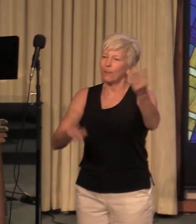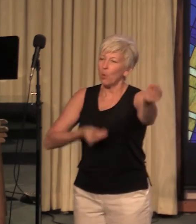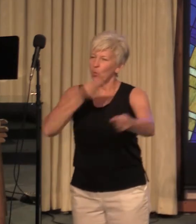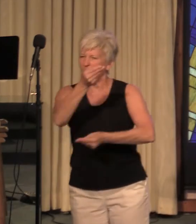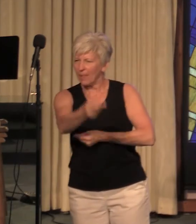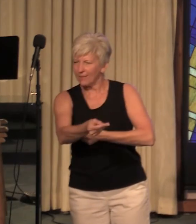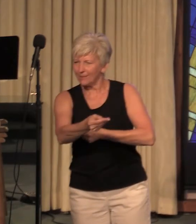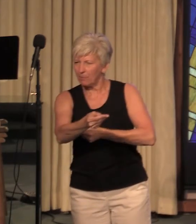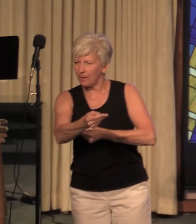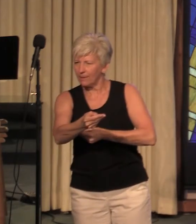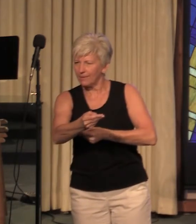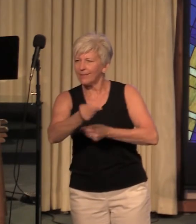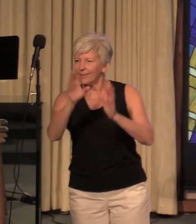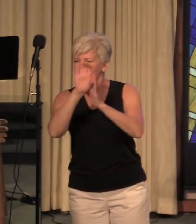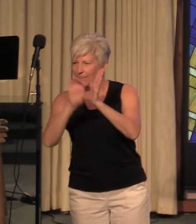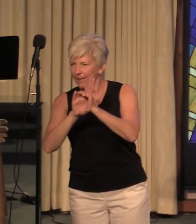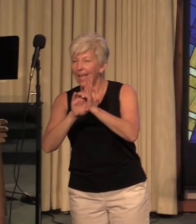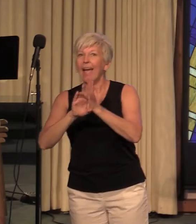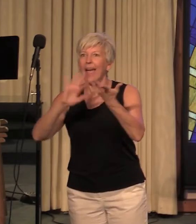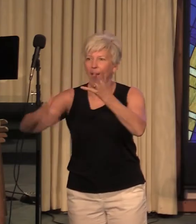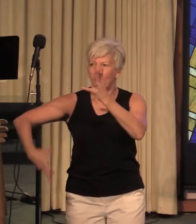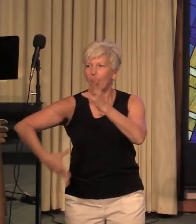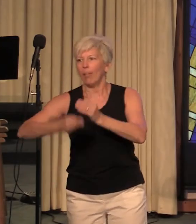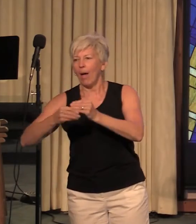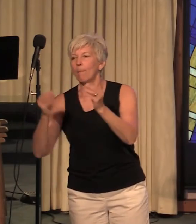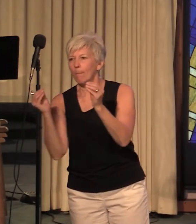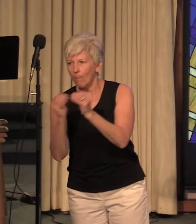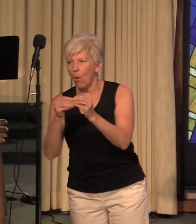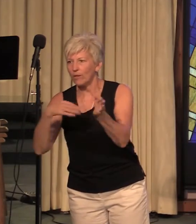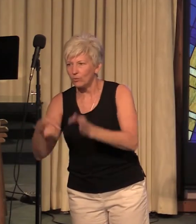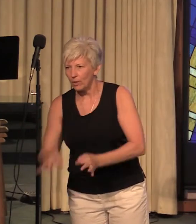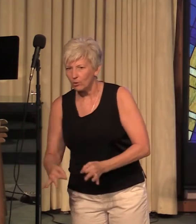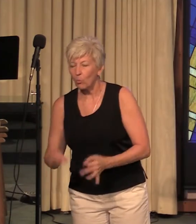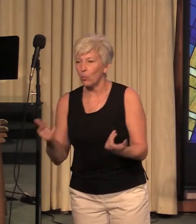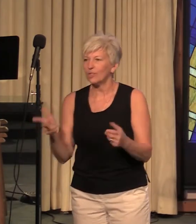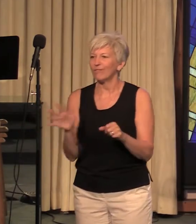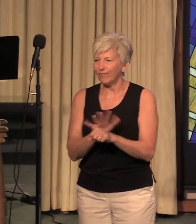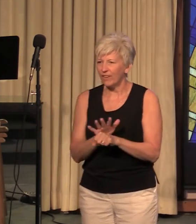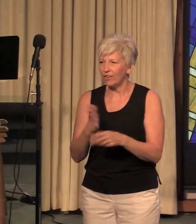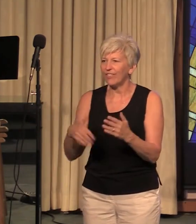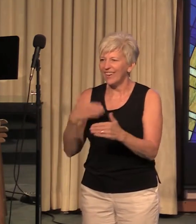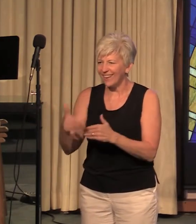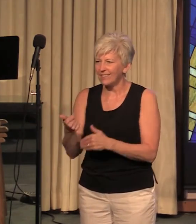and then he got a whole bunch more instructions which basically fill the next couple of books in the Bible